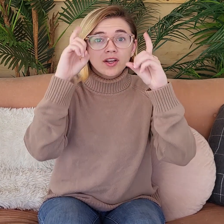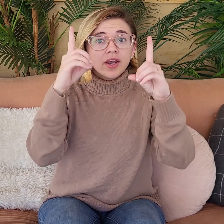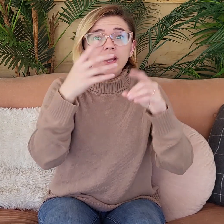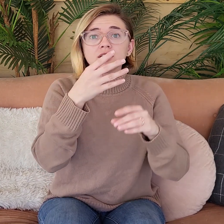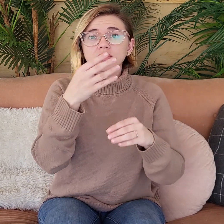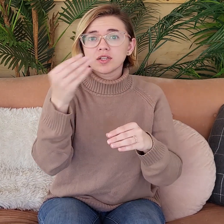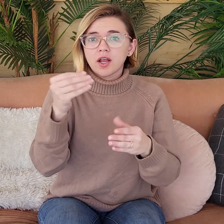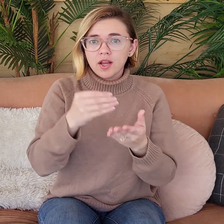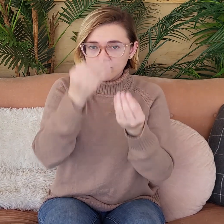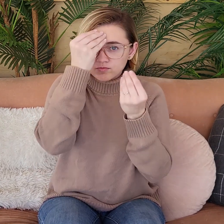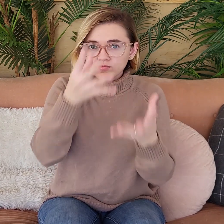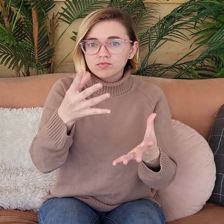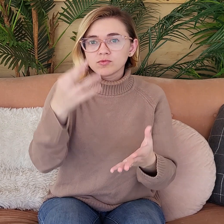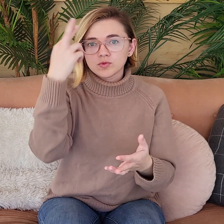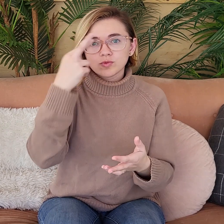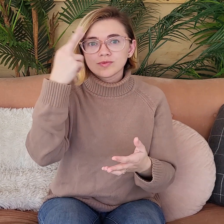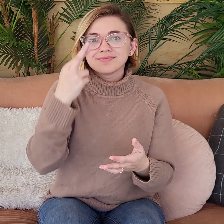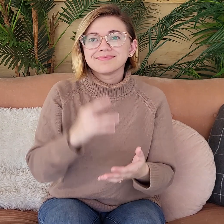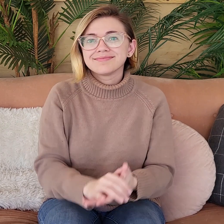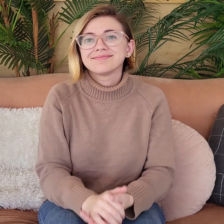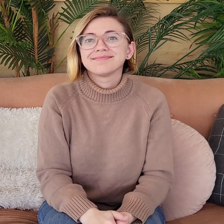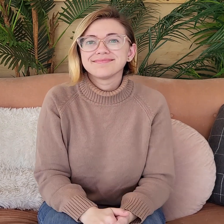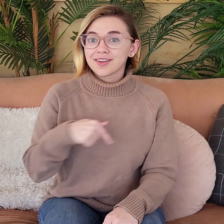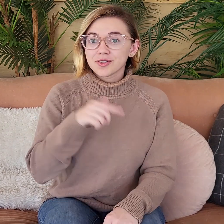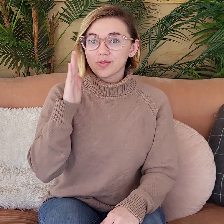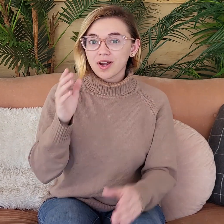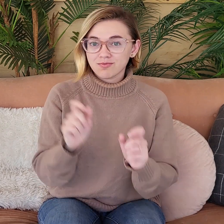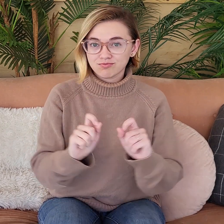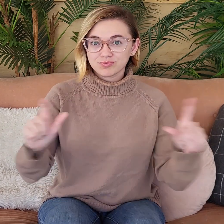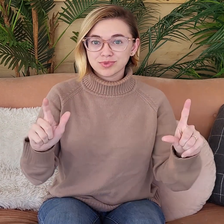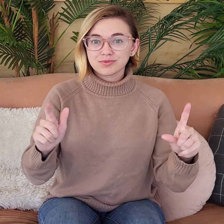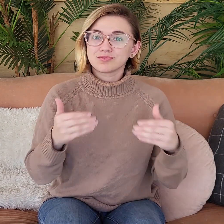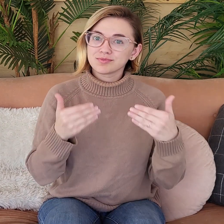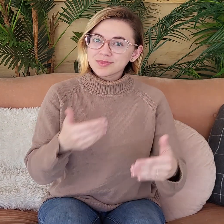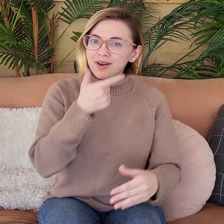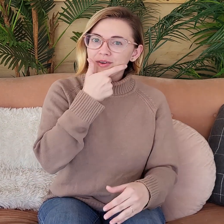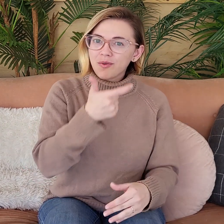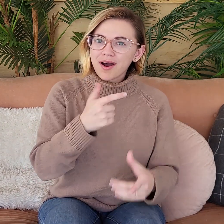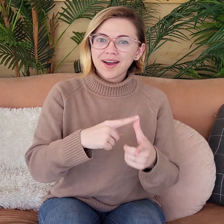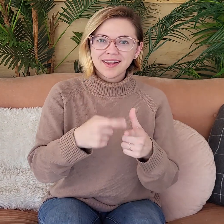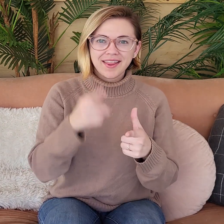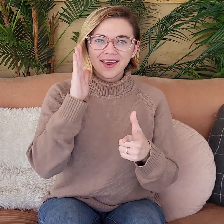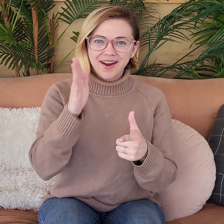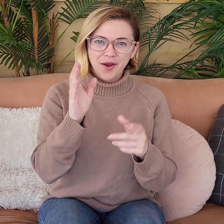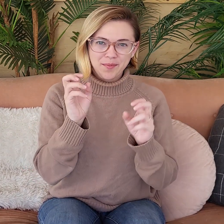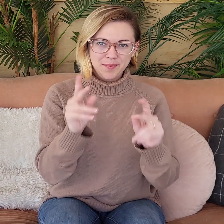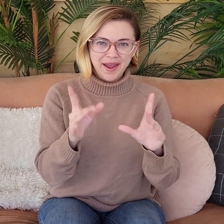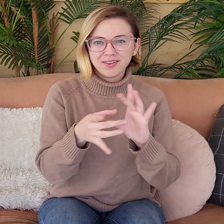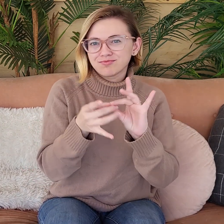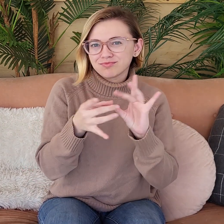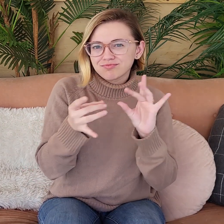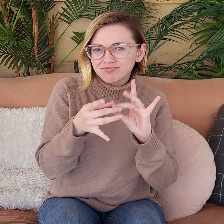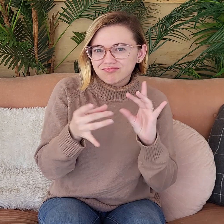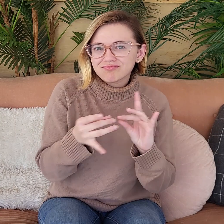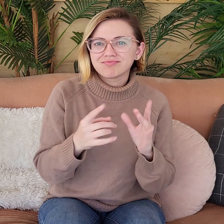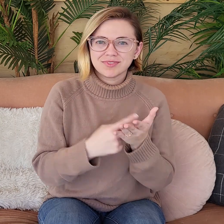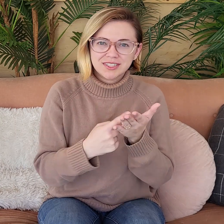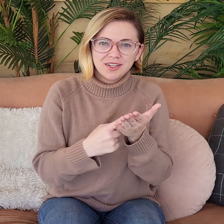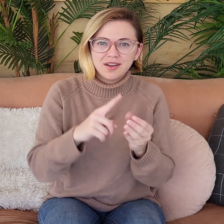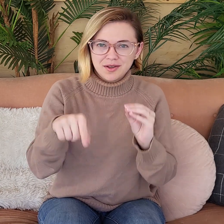using it for educational and informational purposes. So I'm going to put up the video and go ahead and watch and then I will be right back to